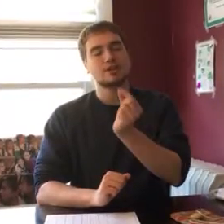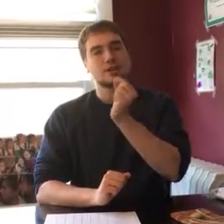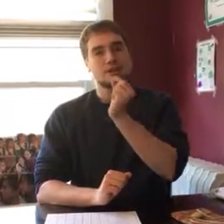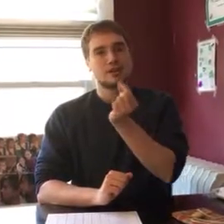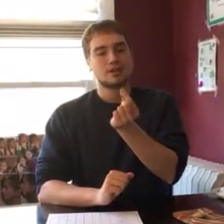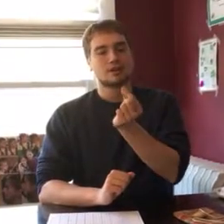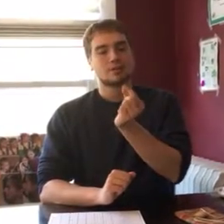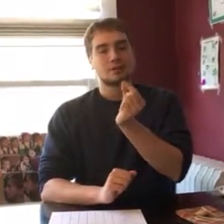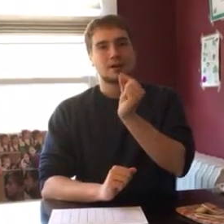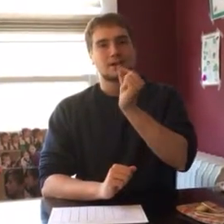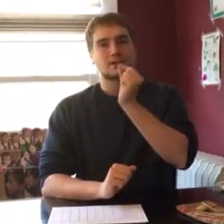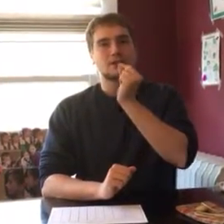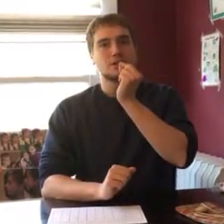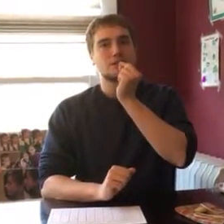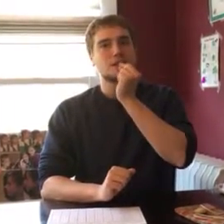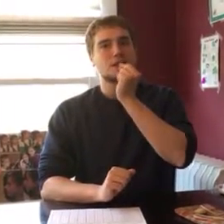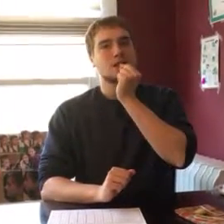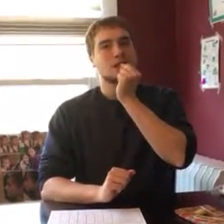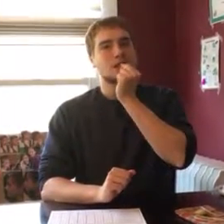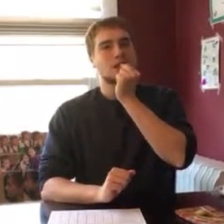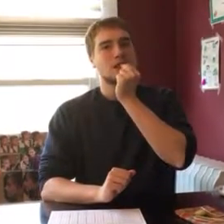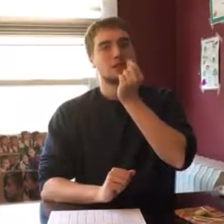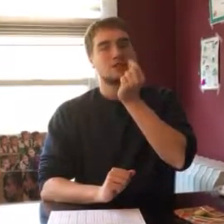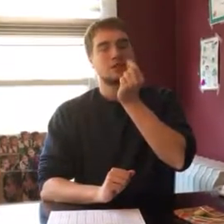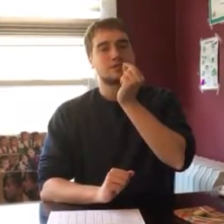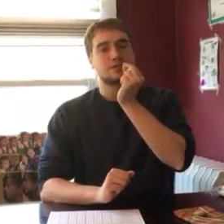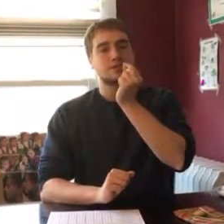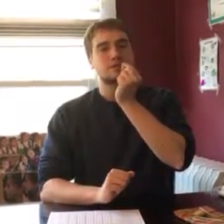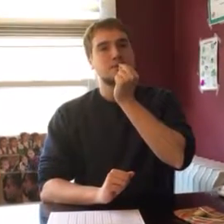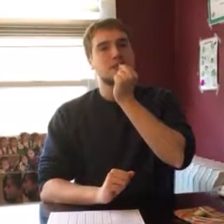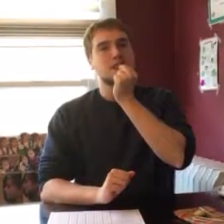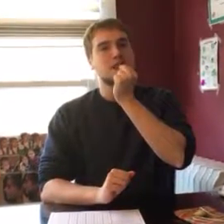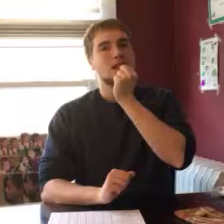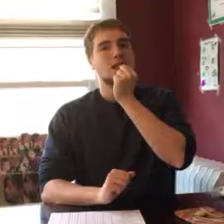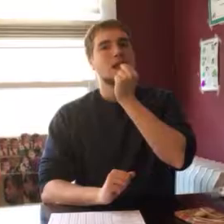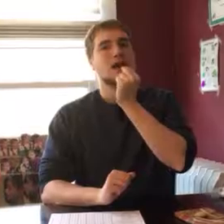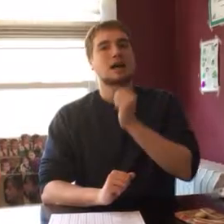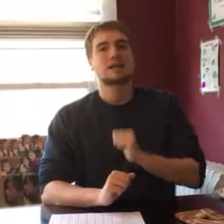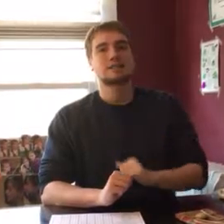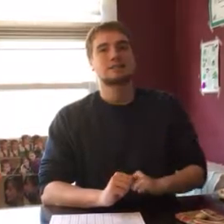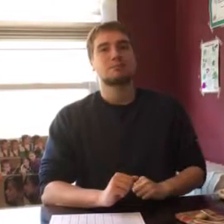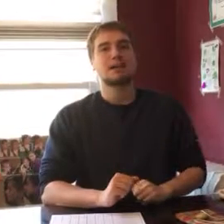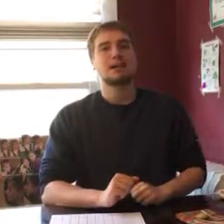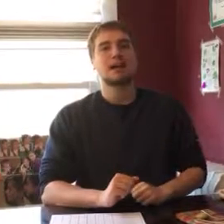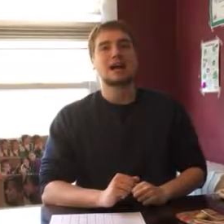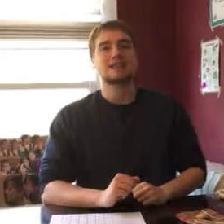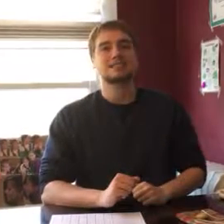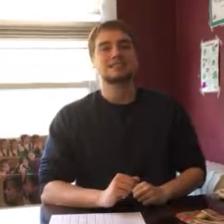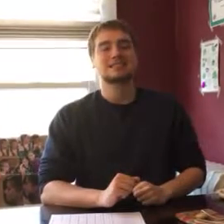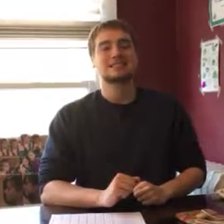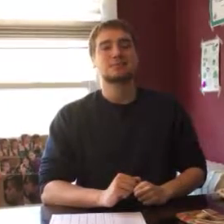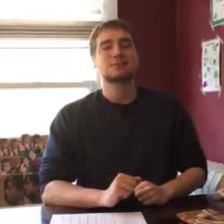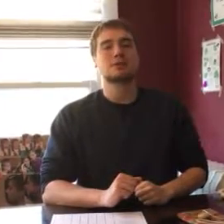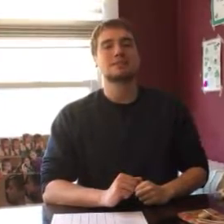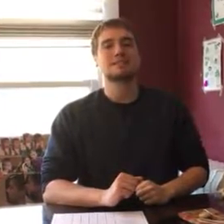rubber band on the tongue tip tip to the spot bite lips apart